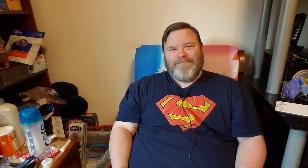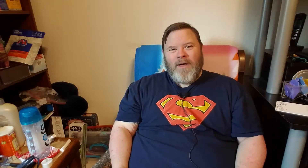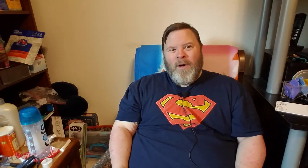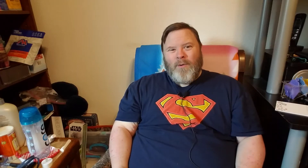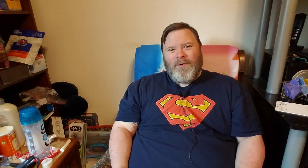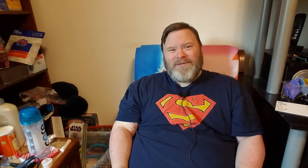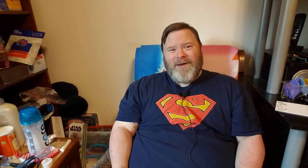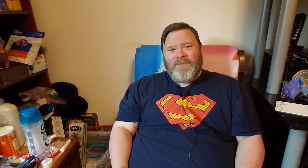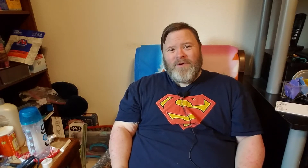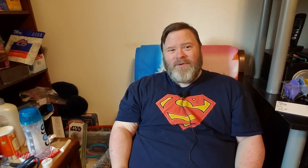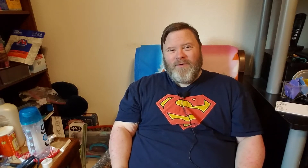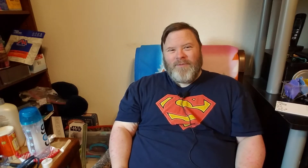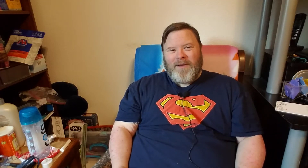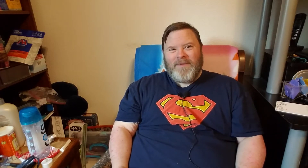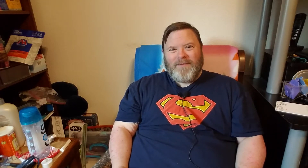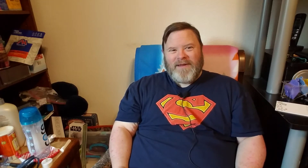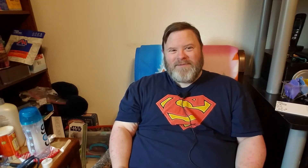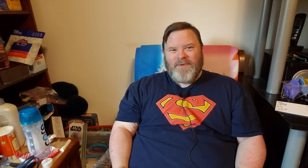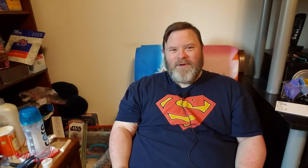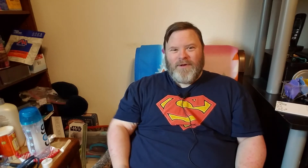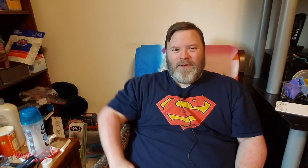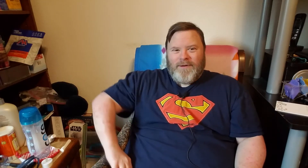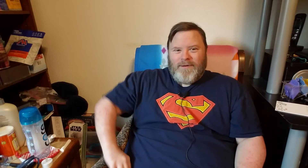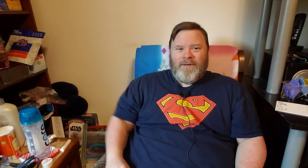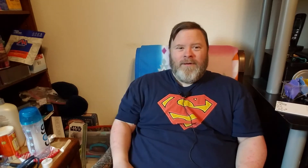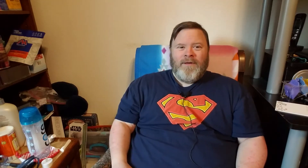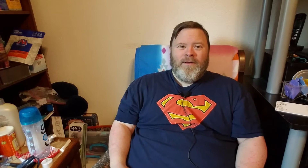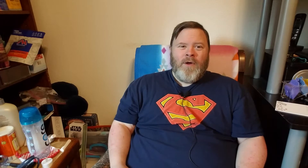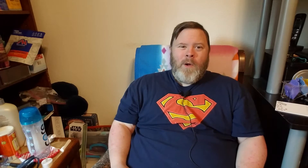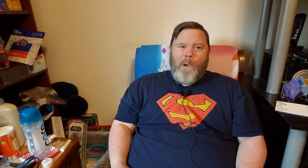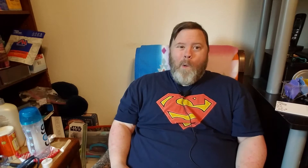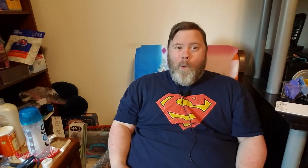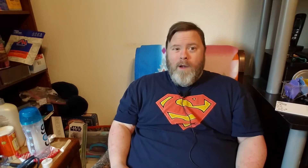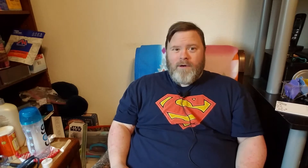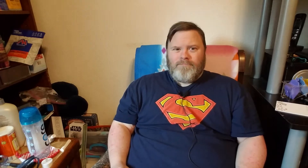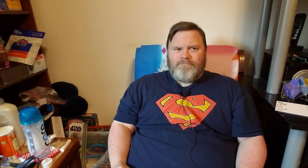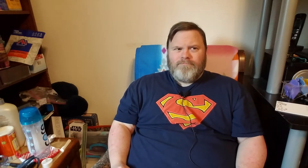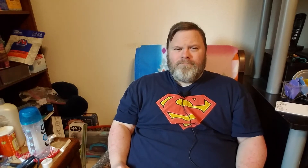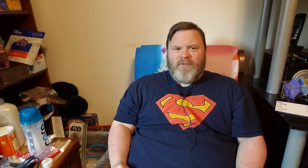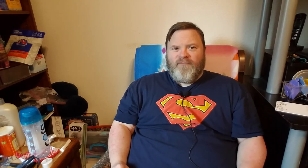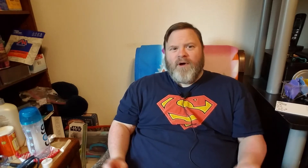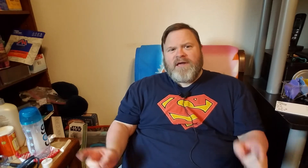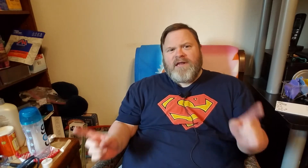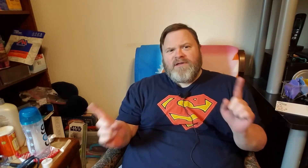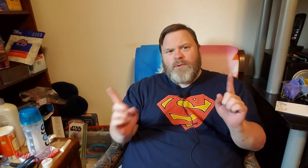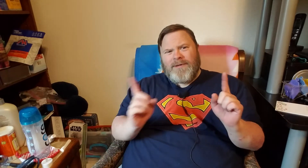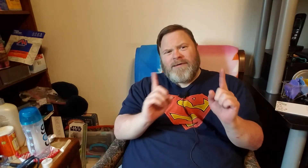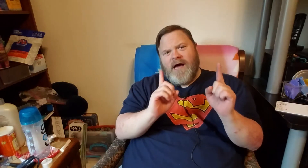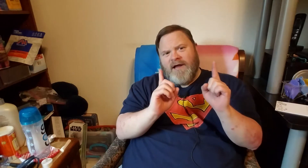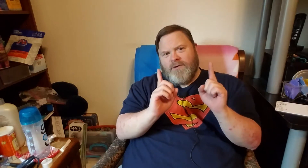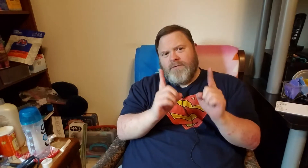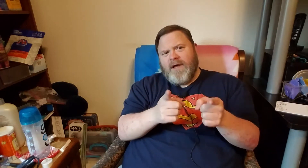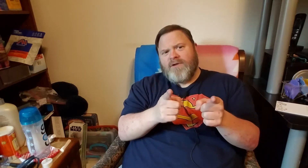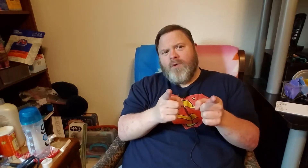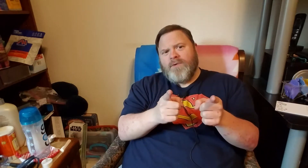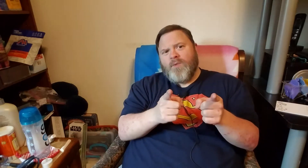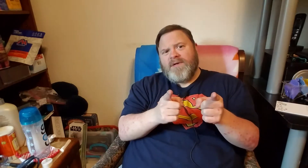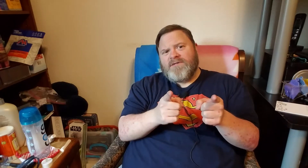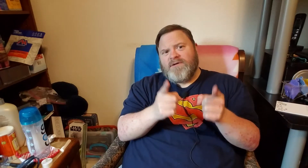what's up YouTube I'm BigamanSpud welcome before I get into it I do not own the rights to this